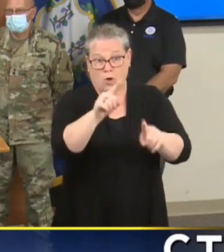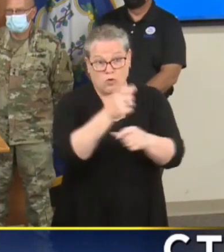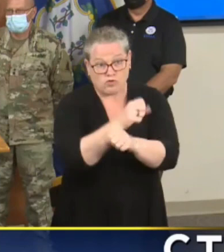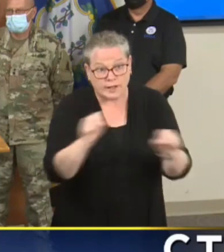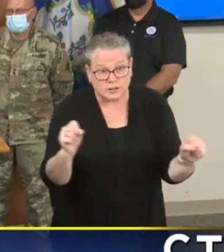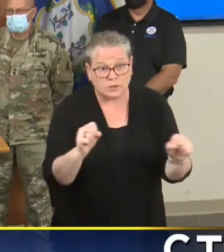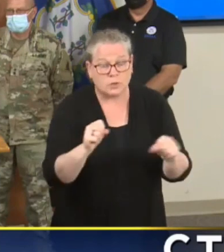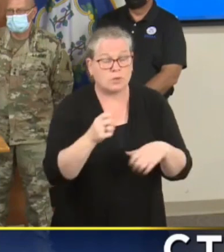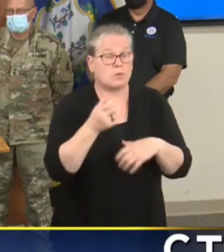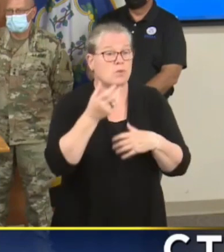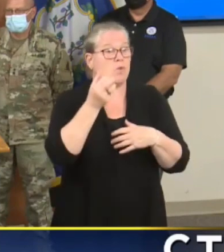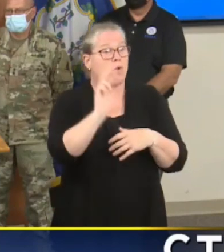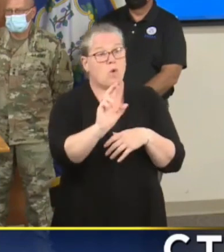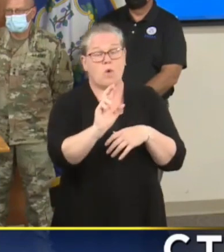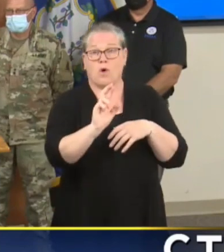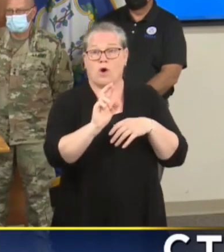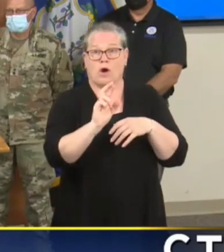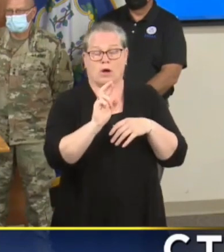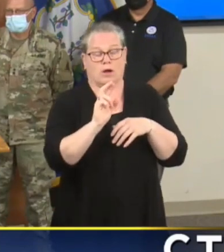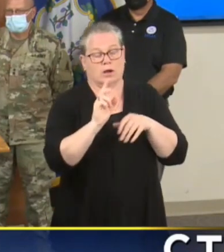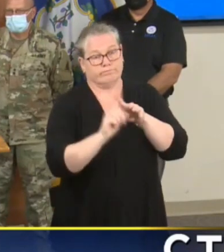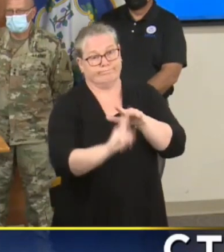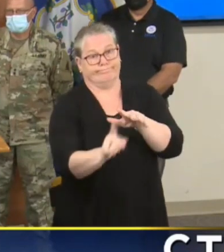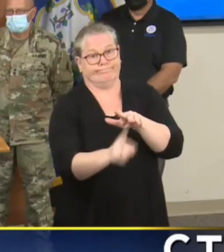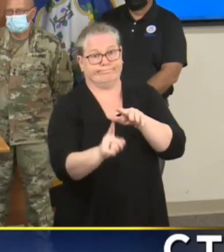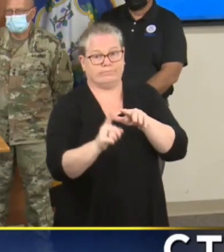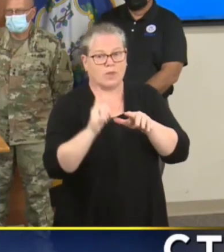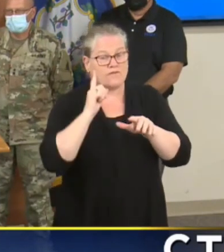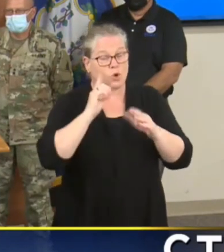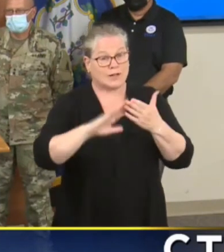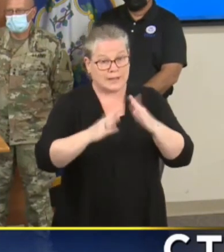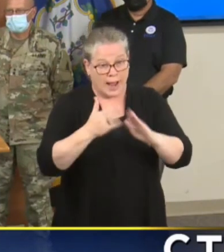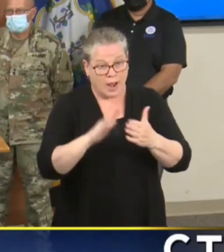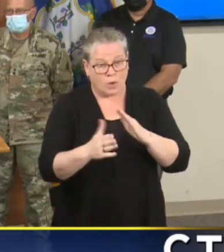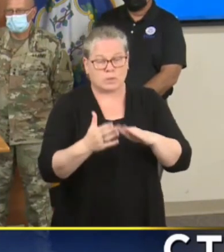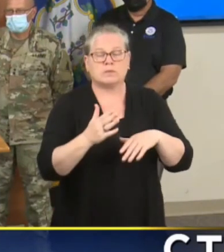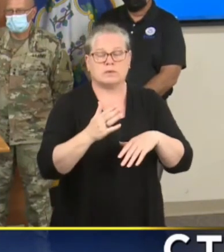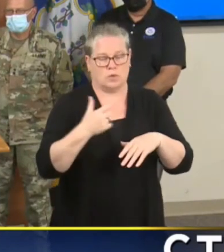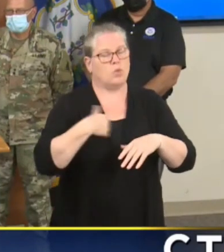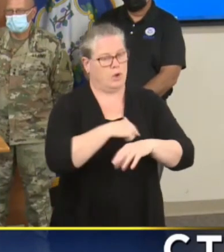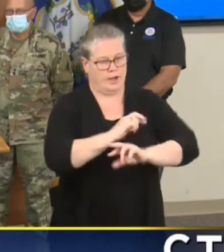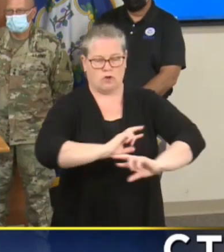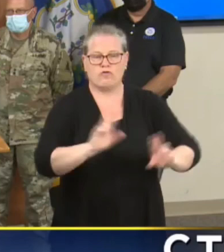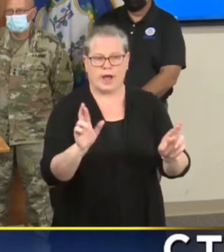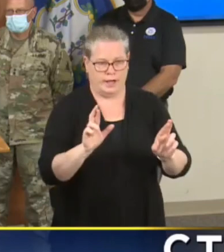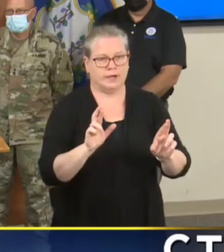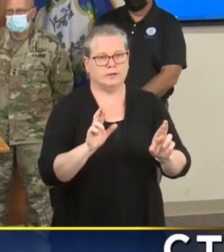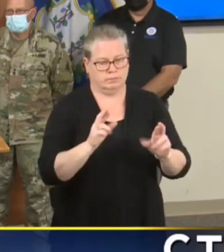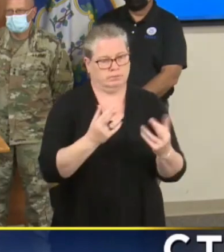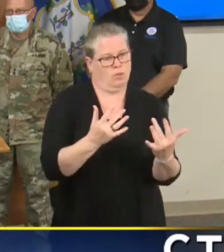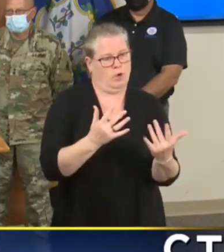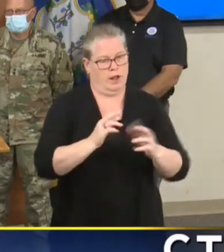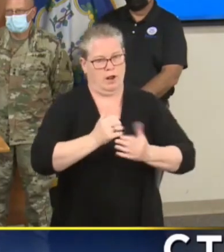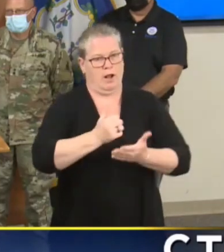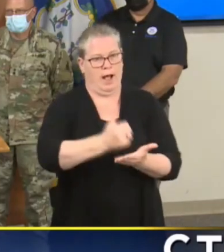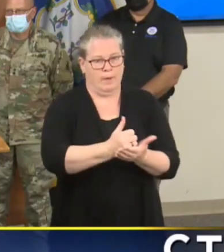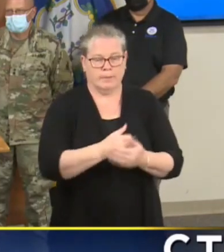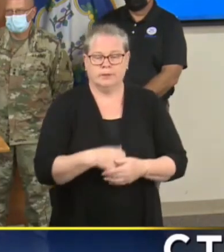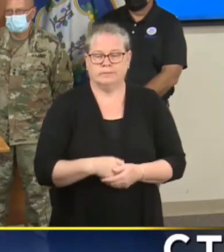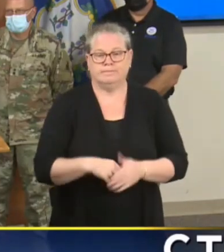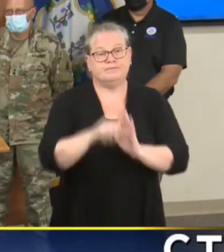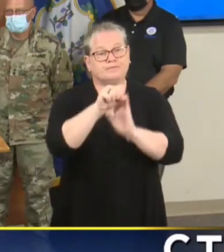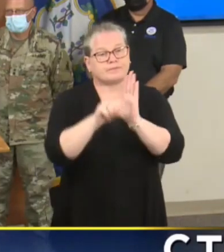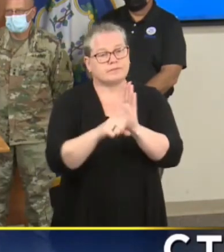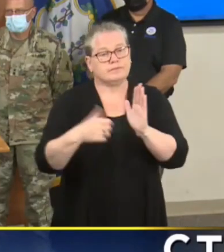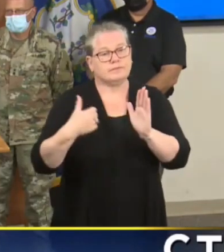evacuation support for municipalities we stand ready to help them. The state has a state urban search and rescue team